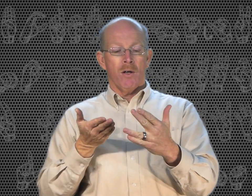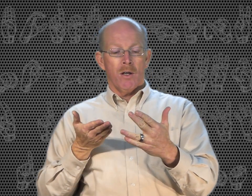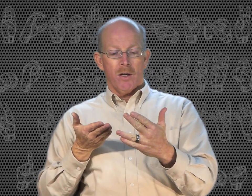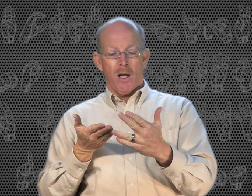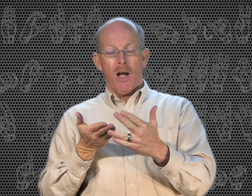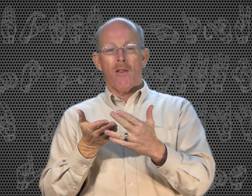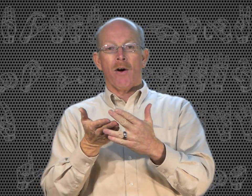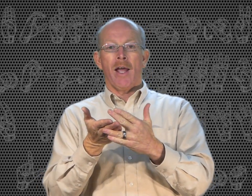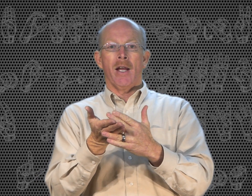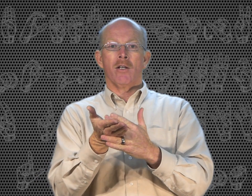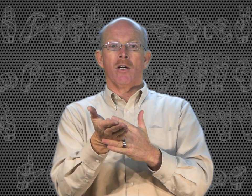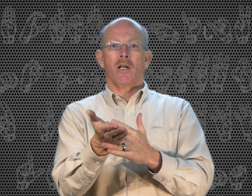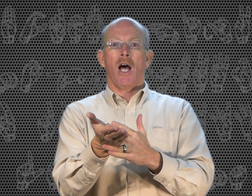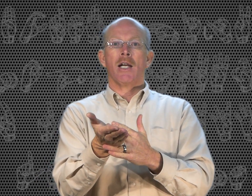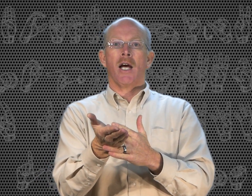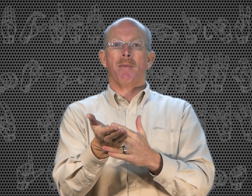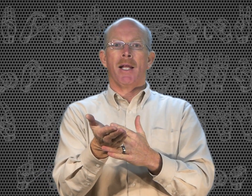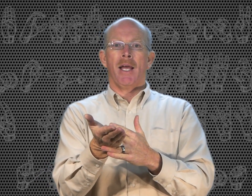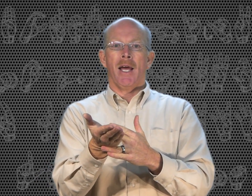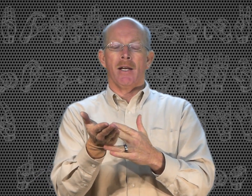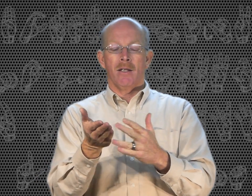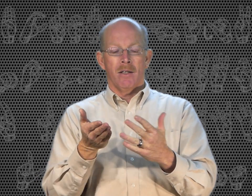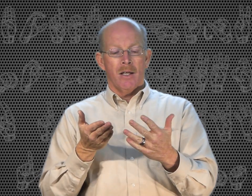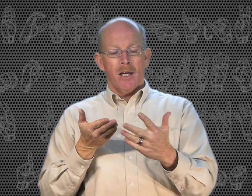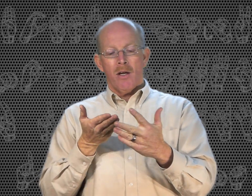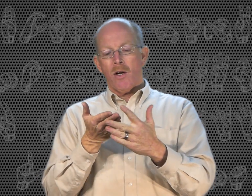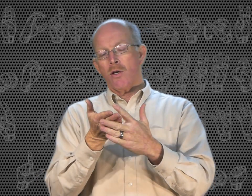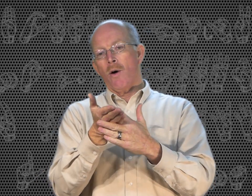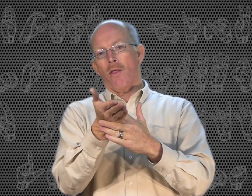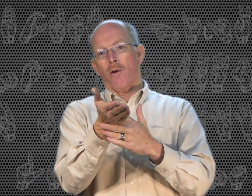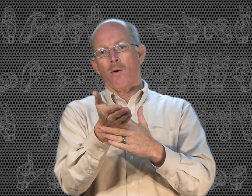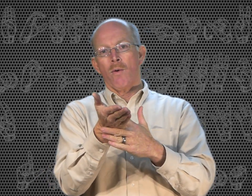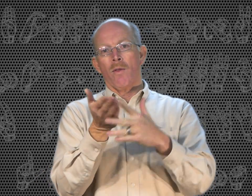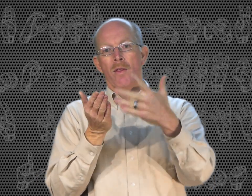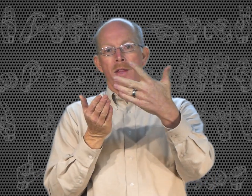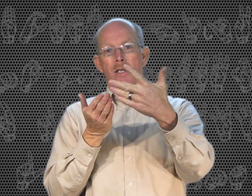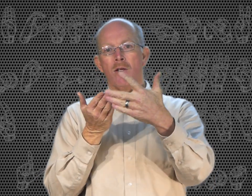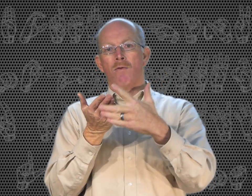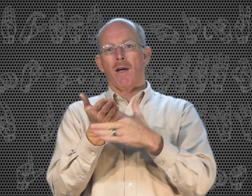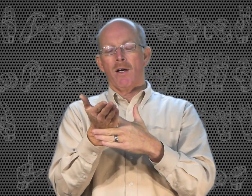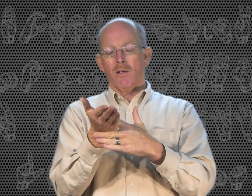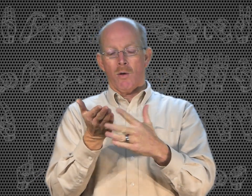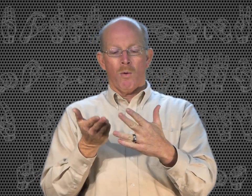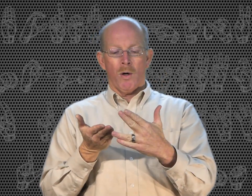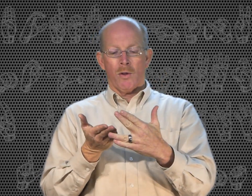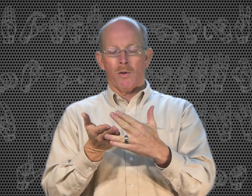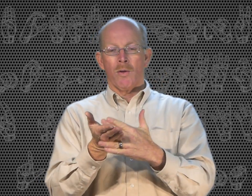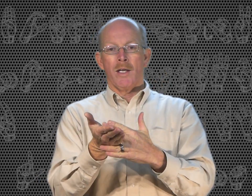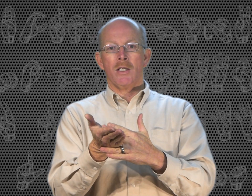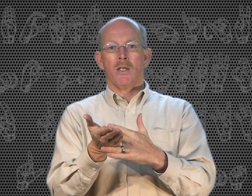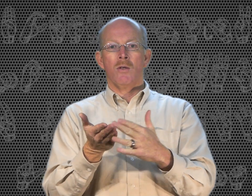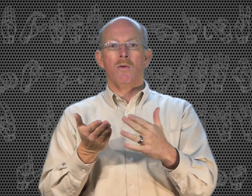other hand, your non-dominant hand. You can do it through these two fingers or through these two.